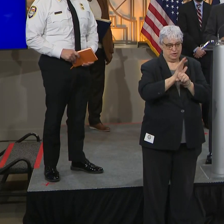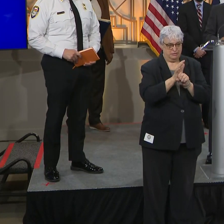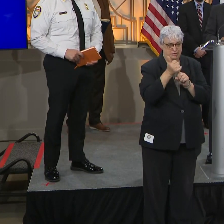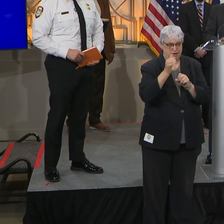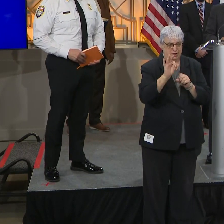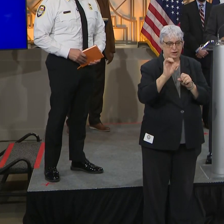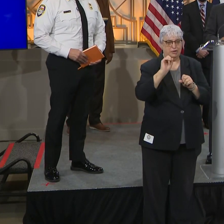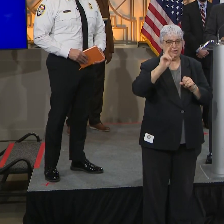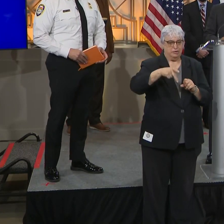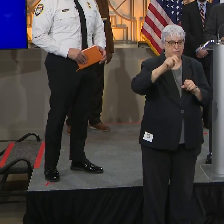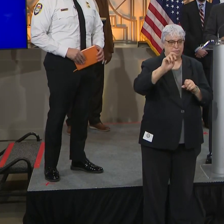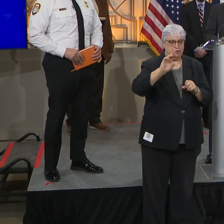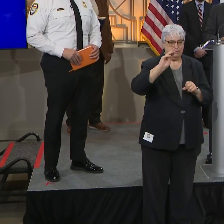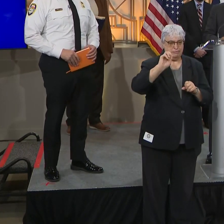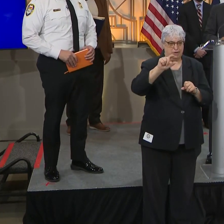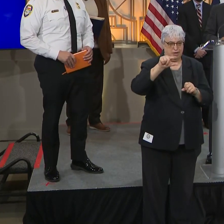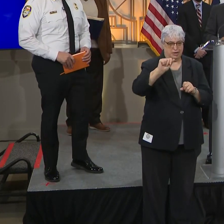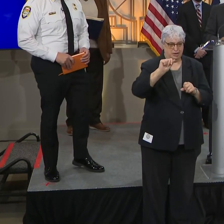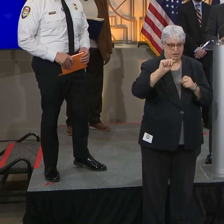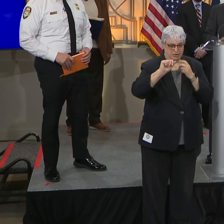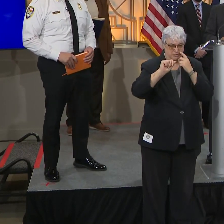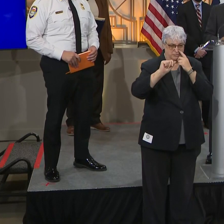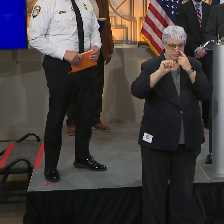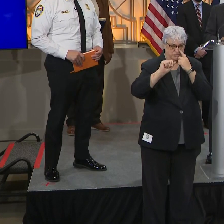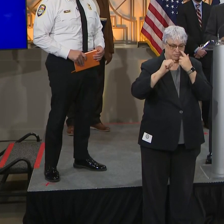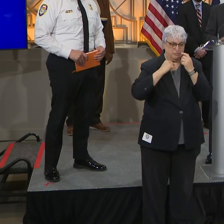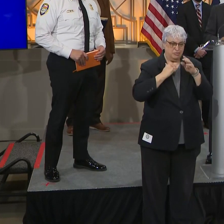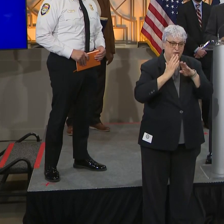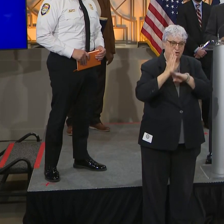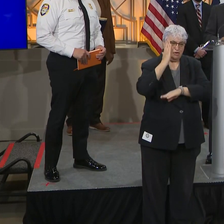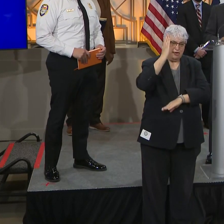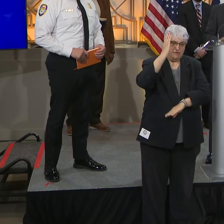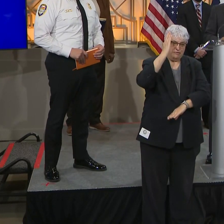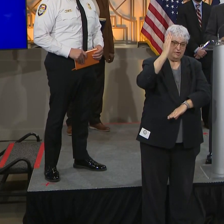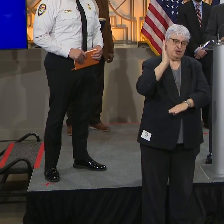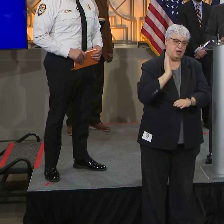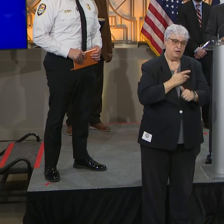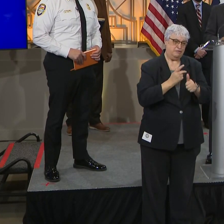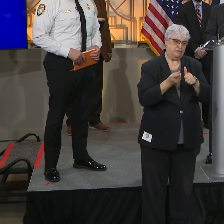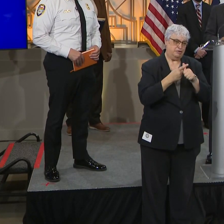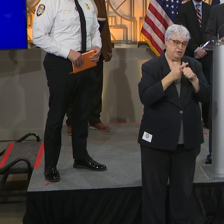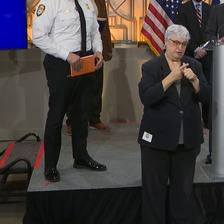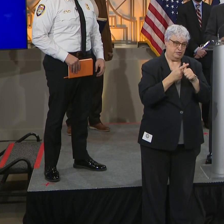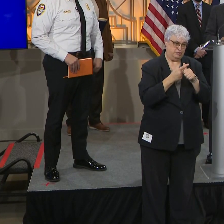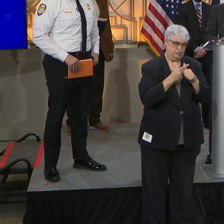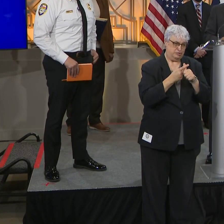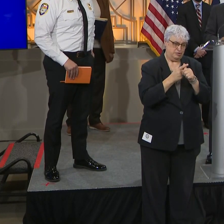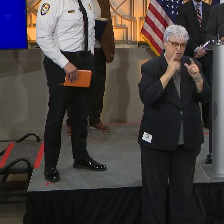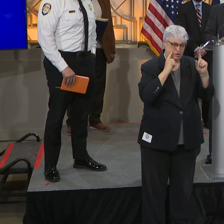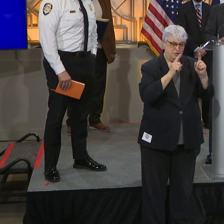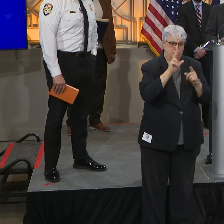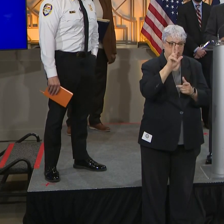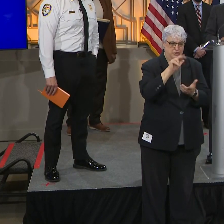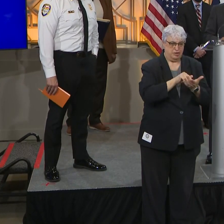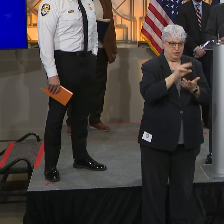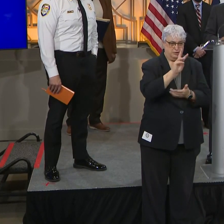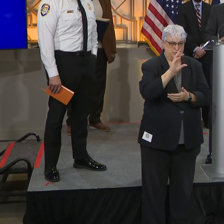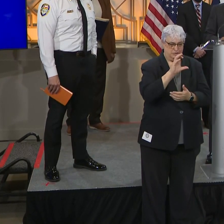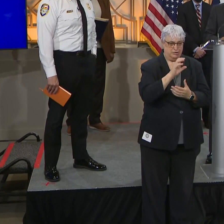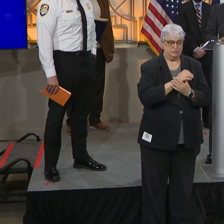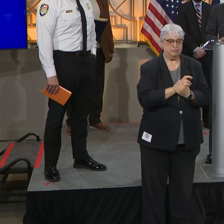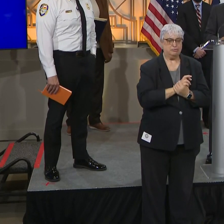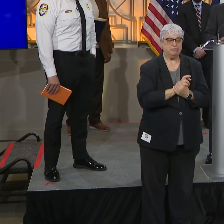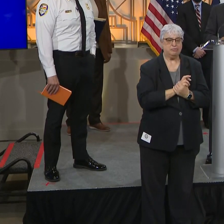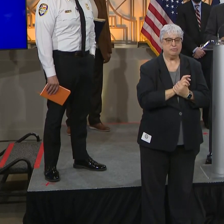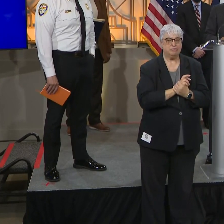past Saturday. In fact we exceeded our initial goal we set up to 3600 but in actuality